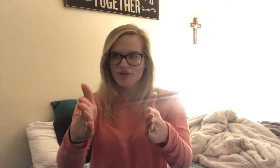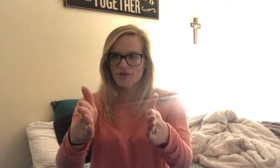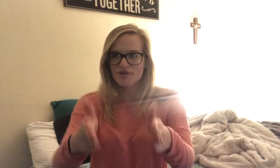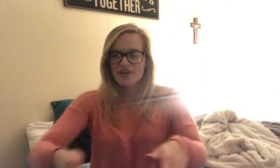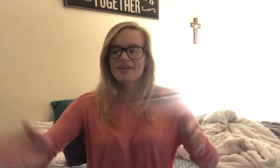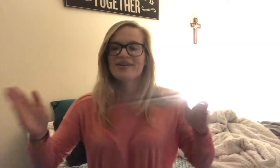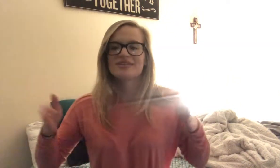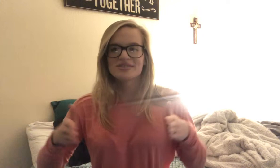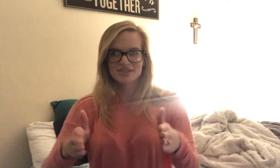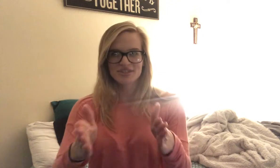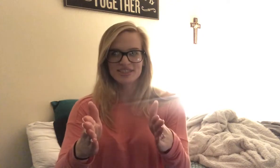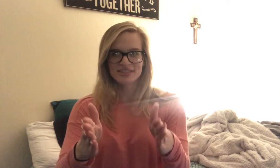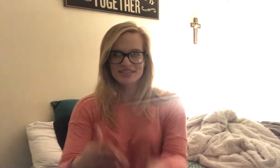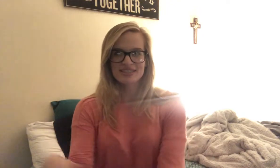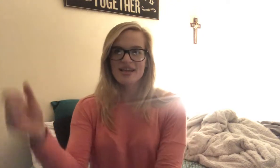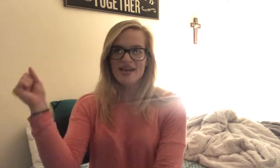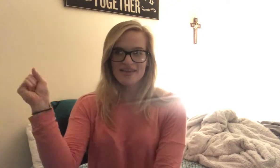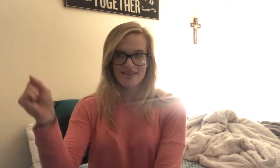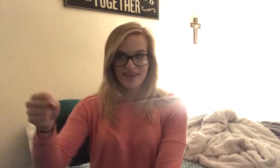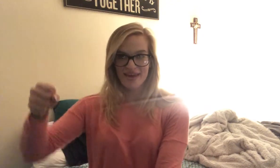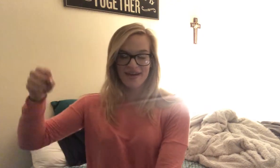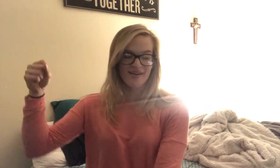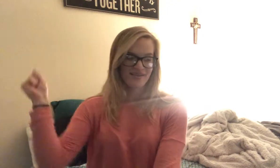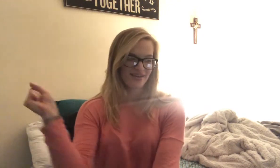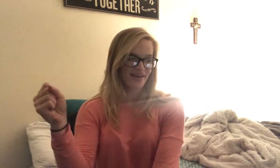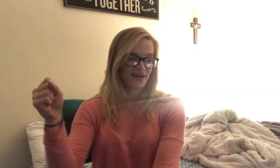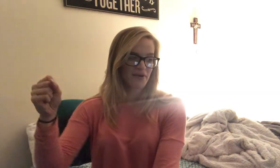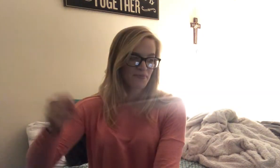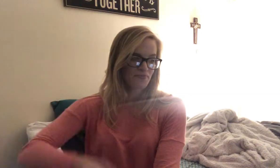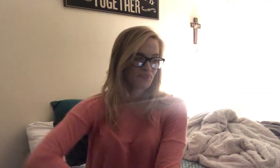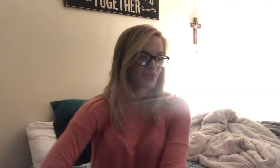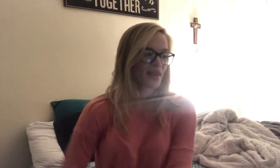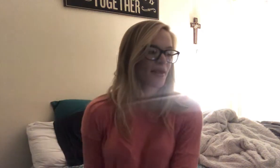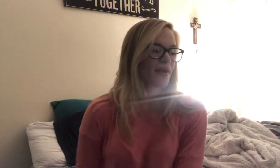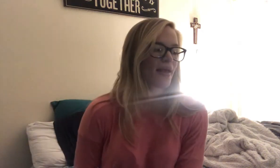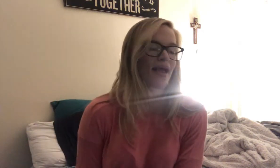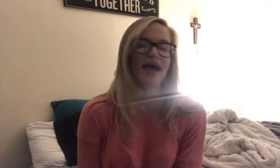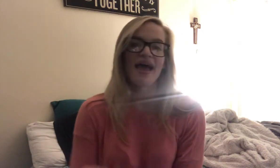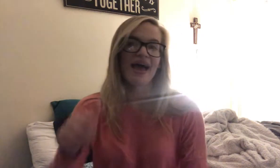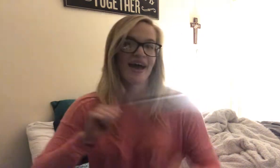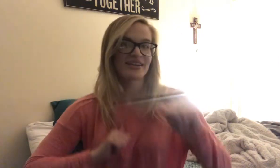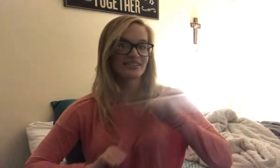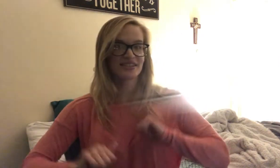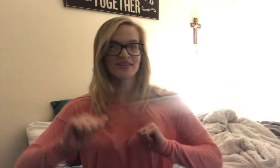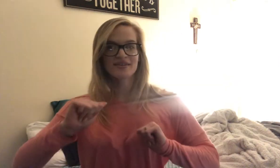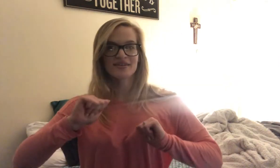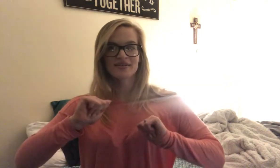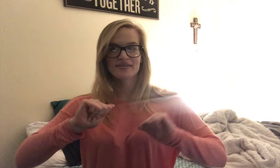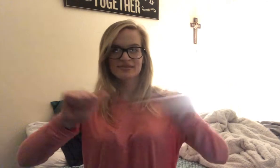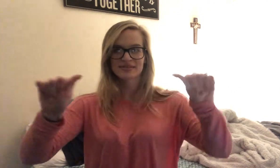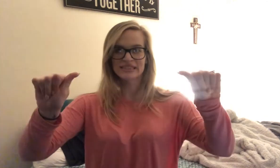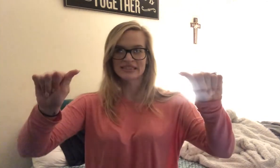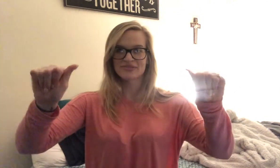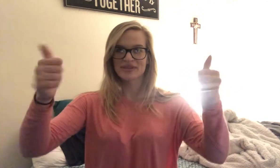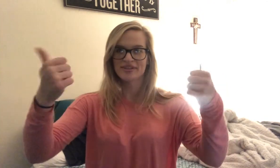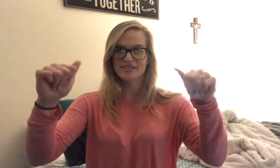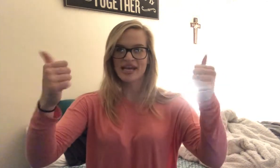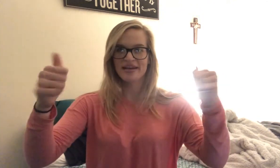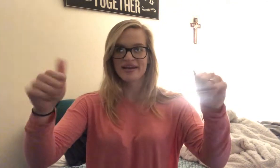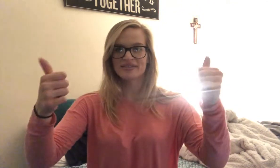road. Streets. Yeah. Yeah. Acting. This is with your 10 hand